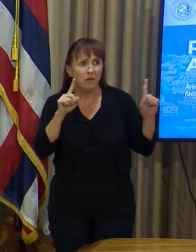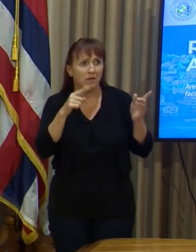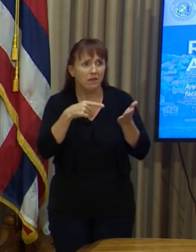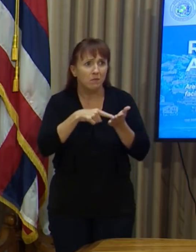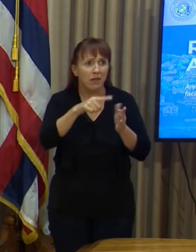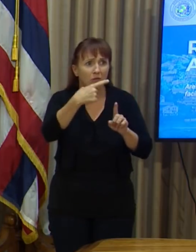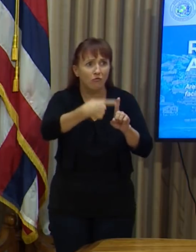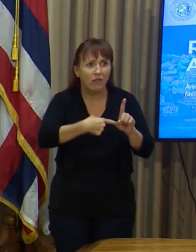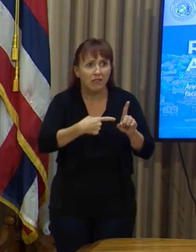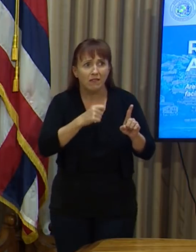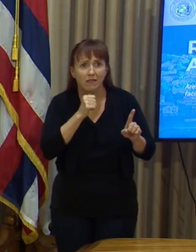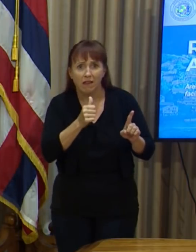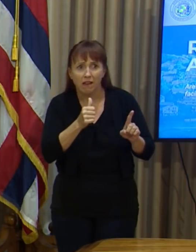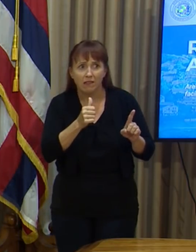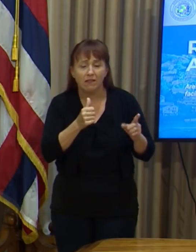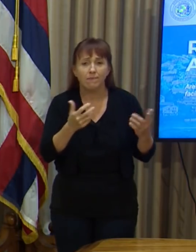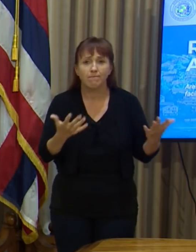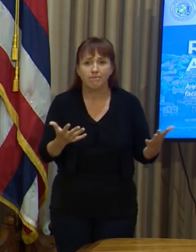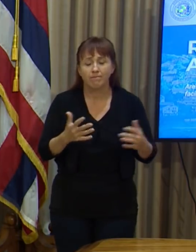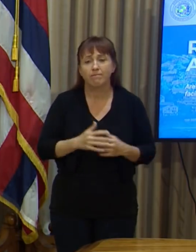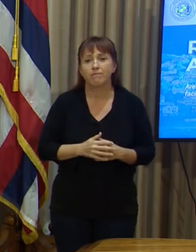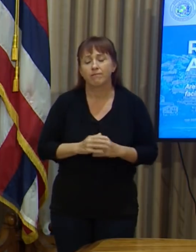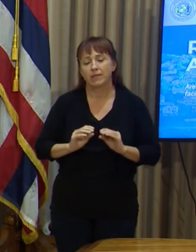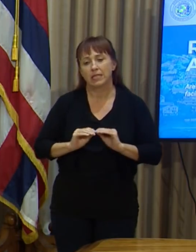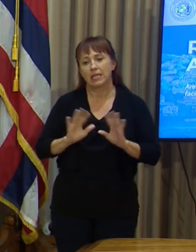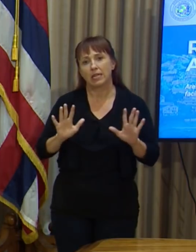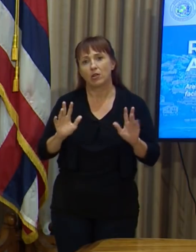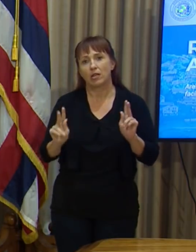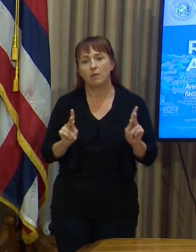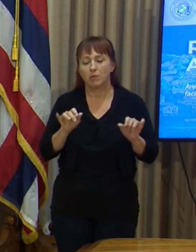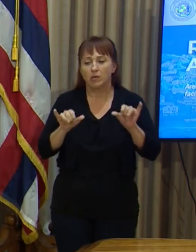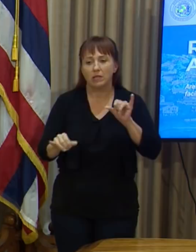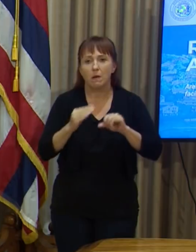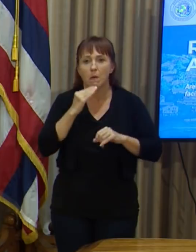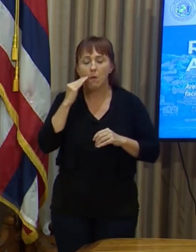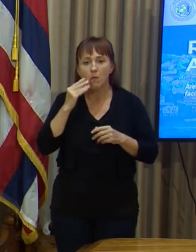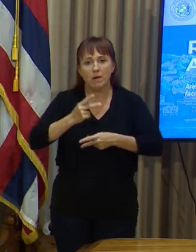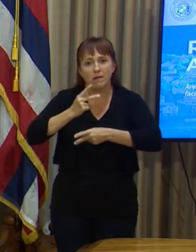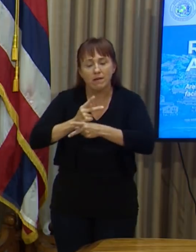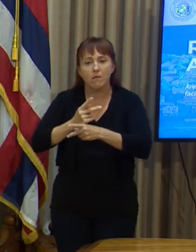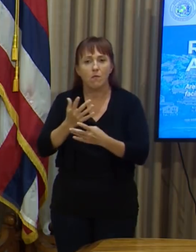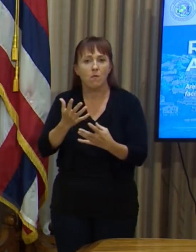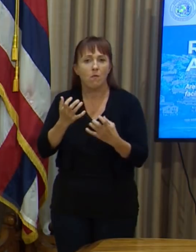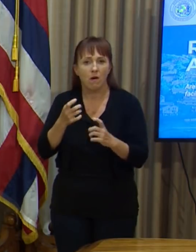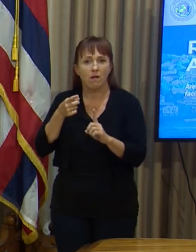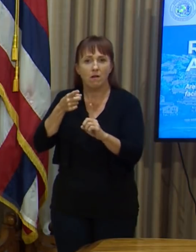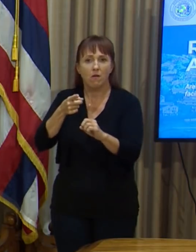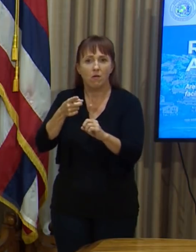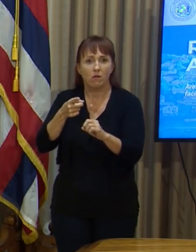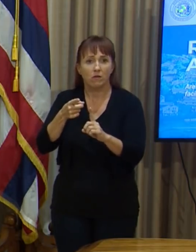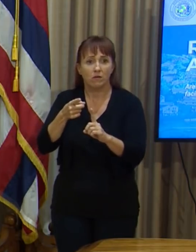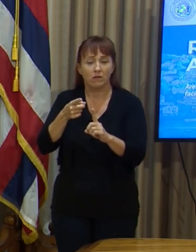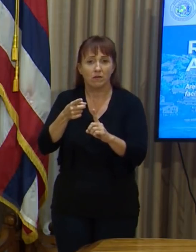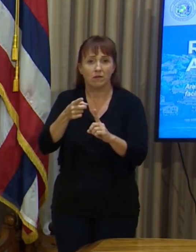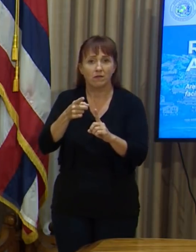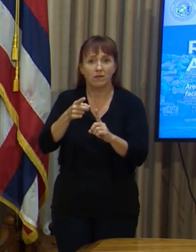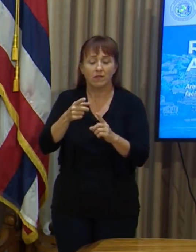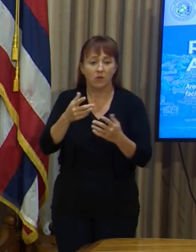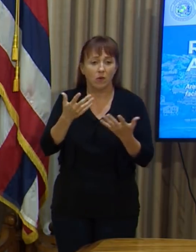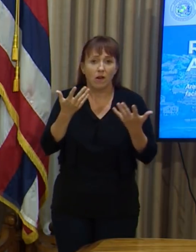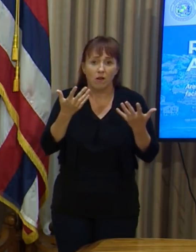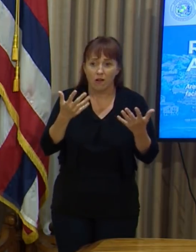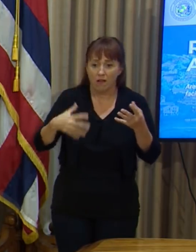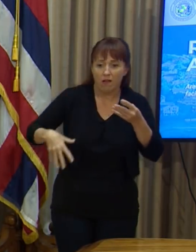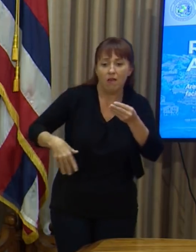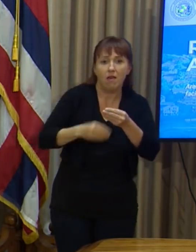the rent and clearly we want to keep people in their homes because we don't need additional who